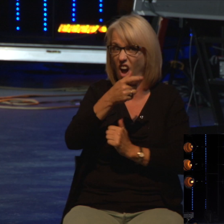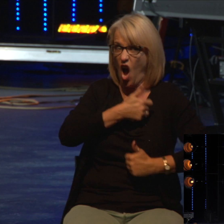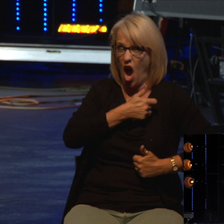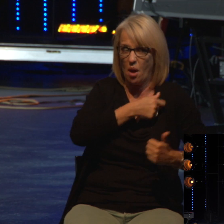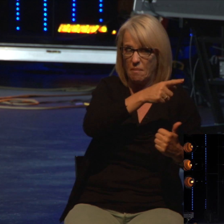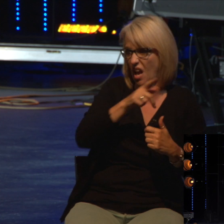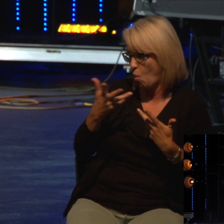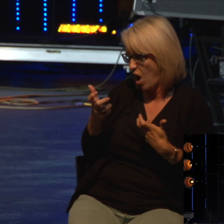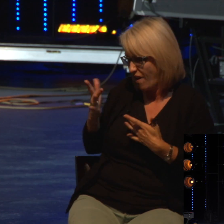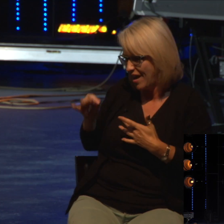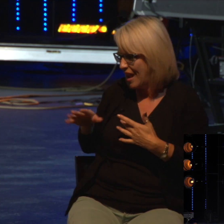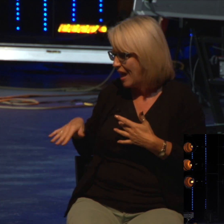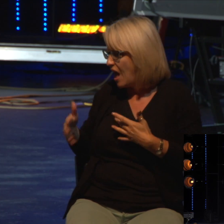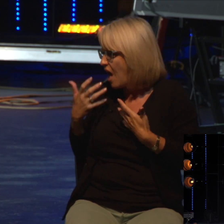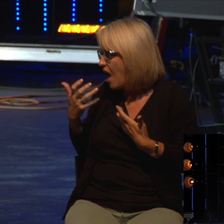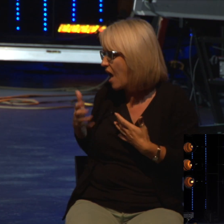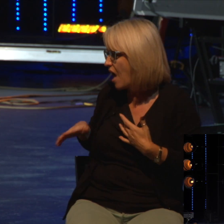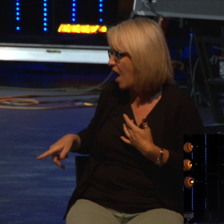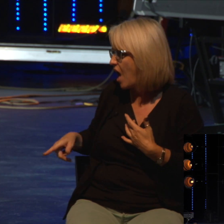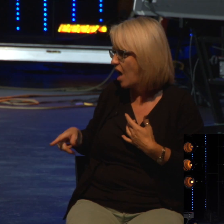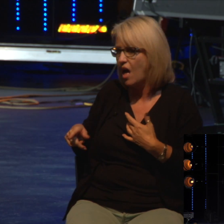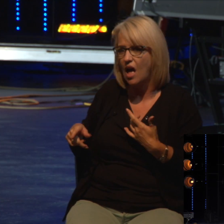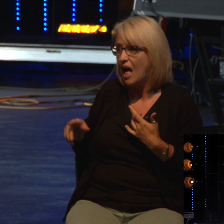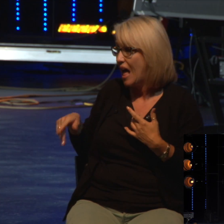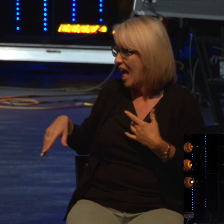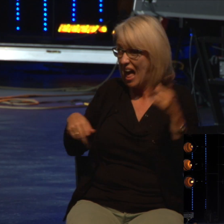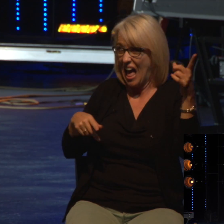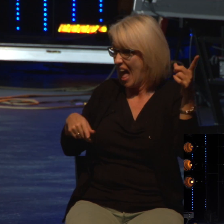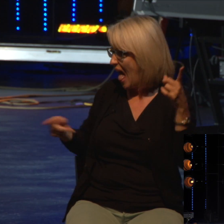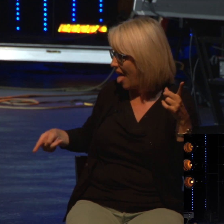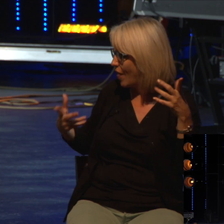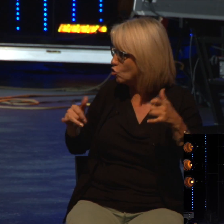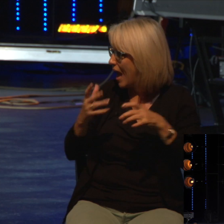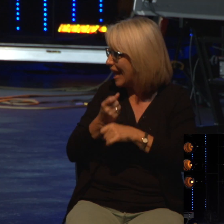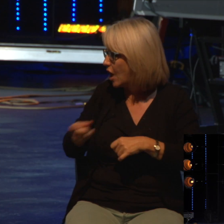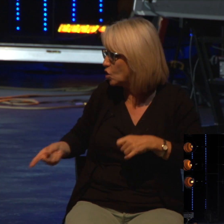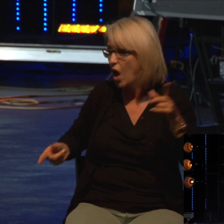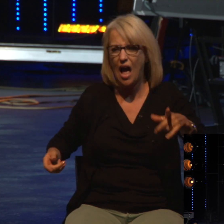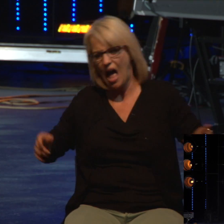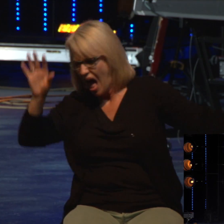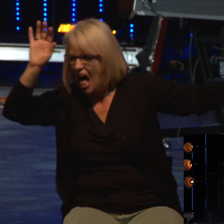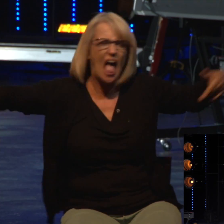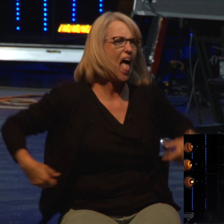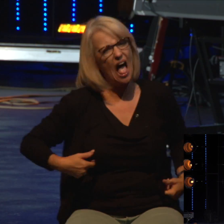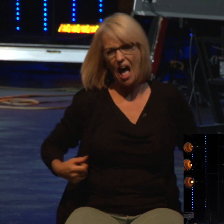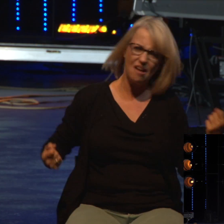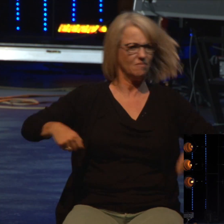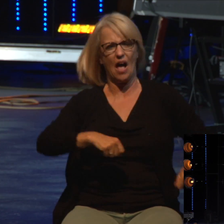him and somebody cried out, Samson, the Philistines are waiting on you. And he got up and said, I'll shake myself and